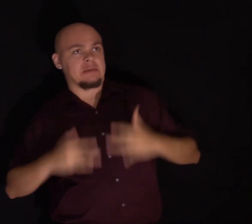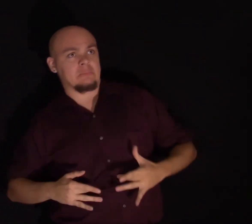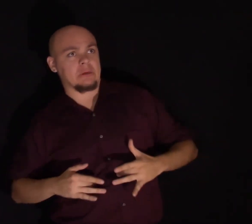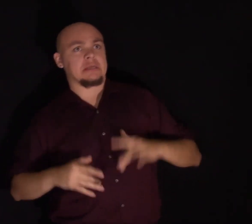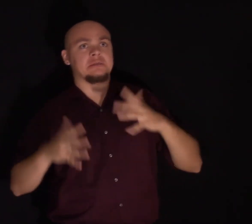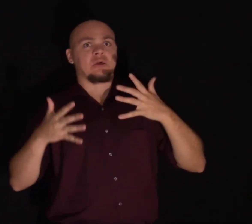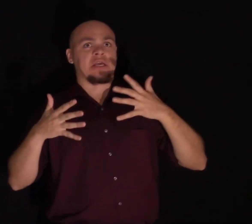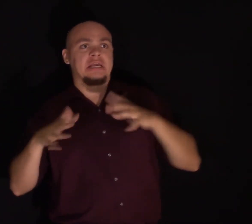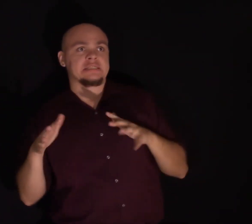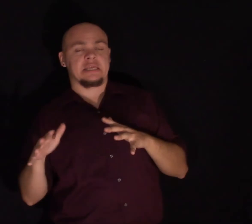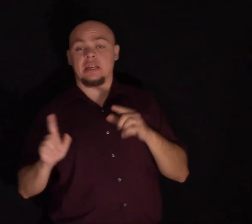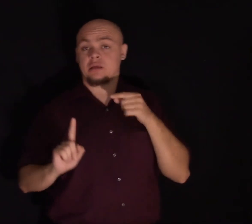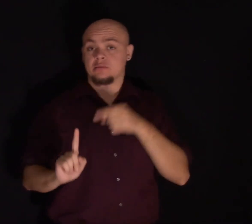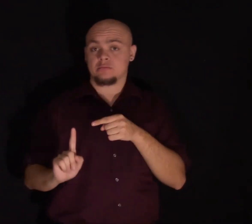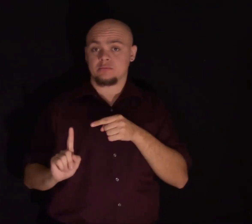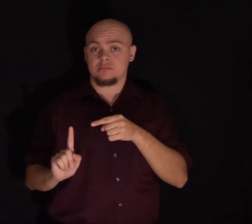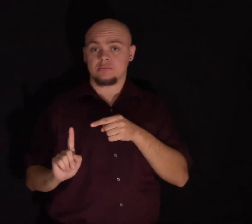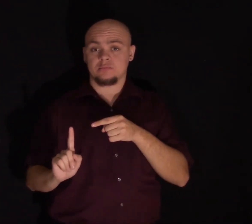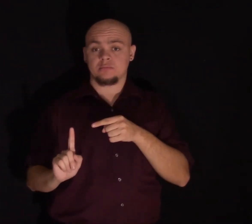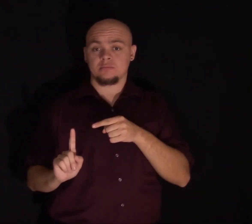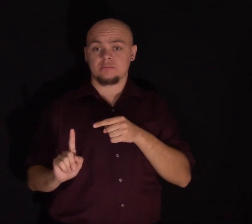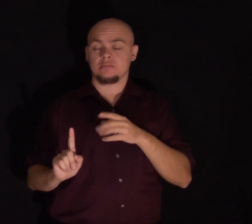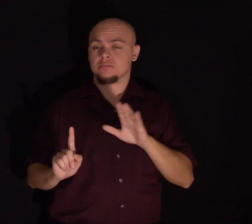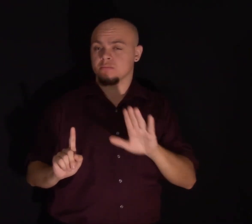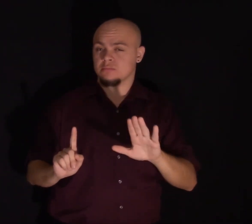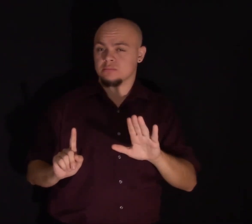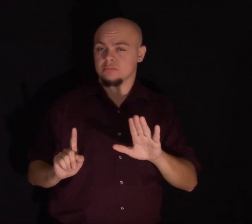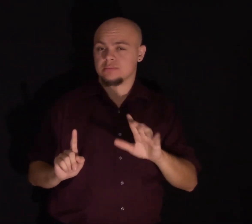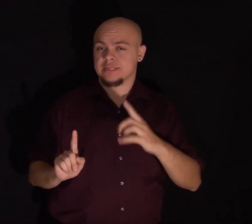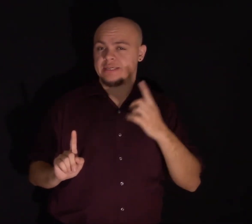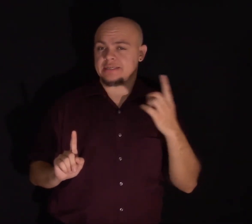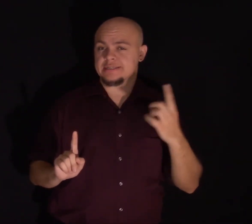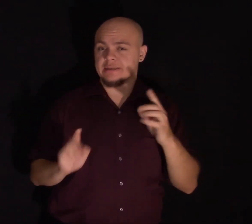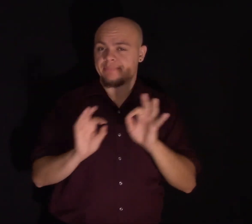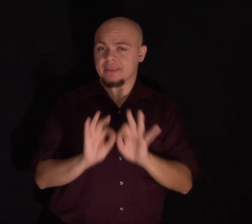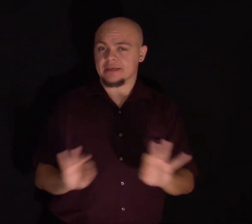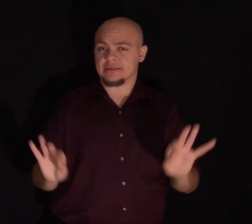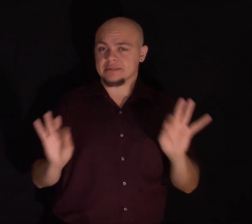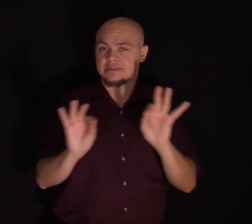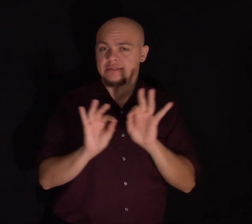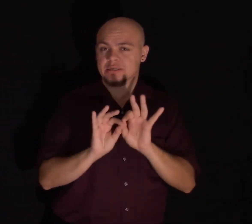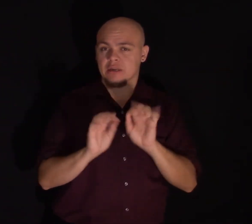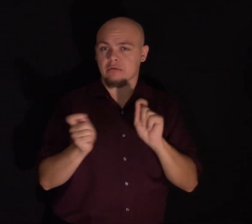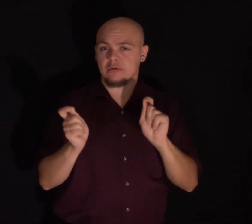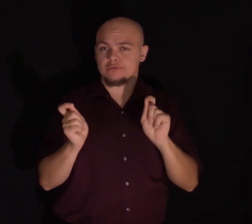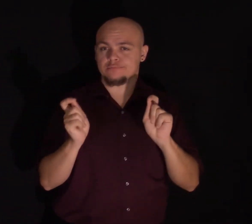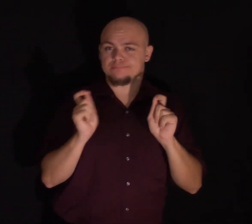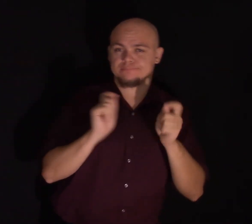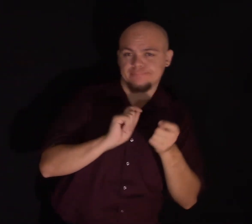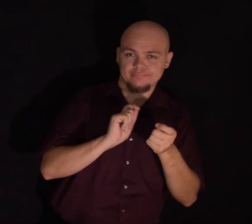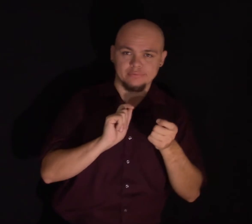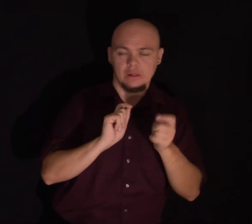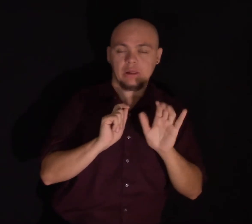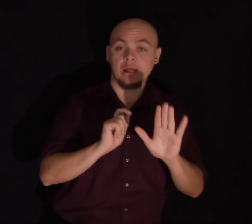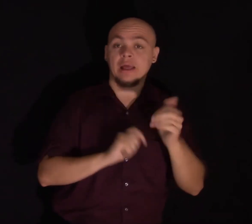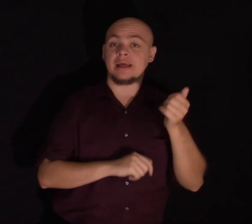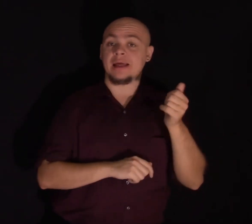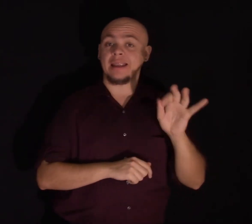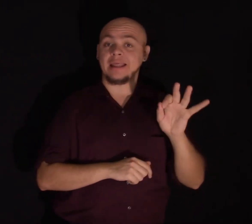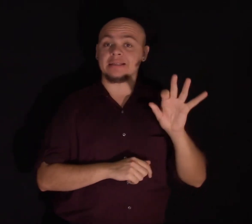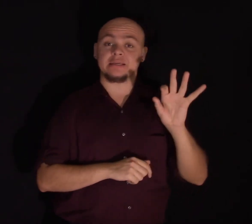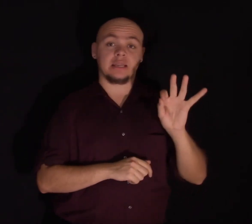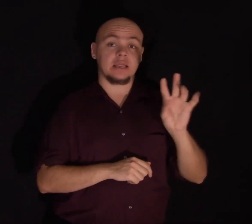anxiety. And then something very significant happened in my life. In 1992,